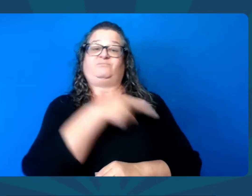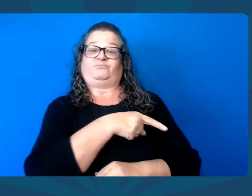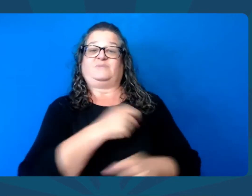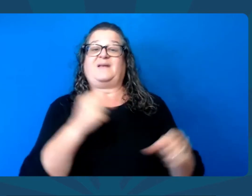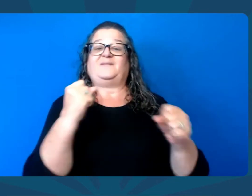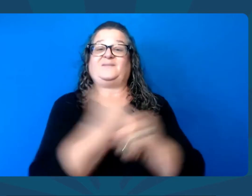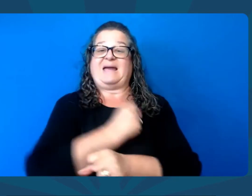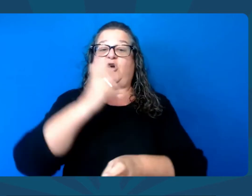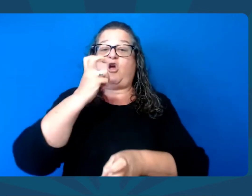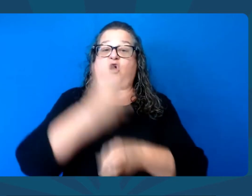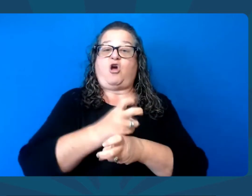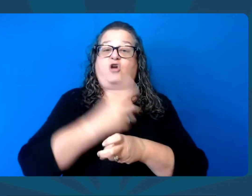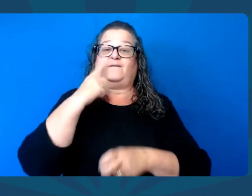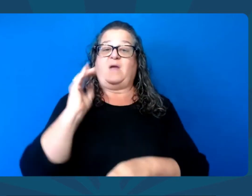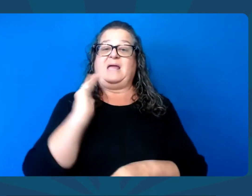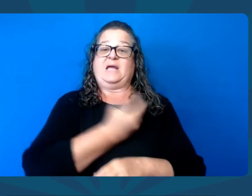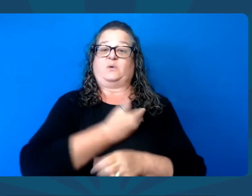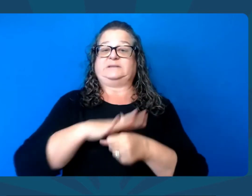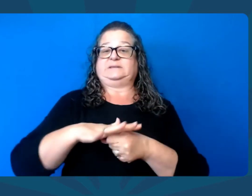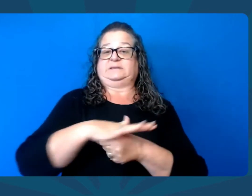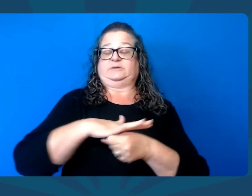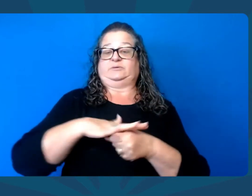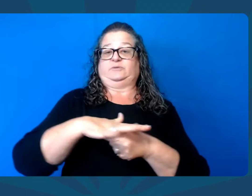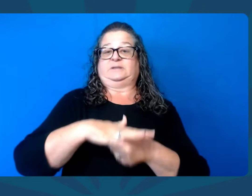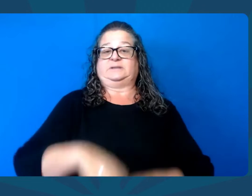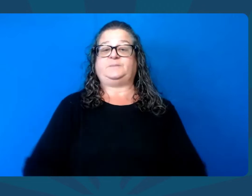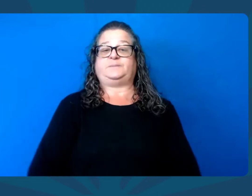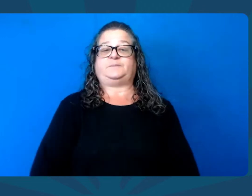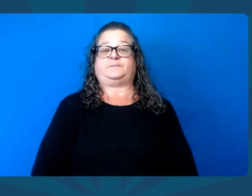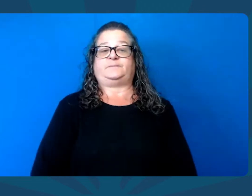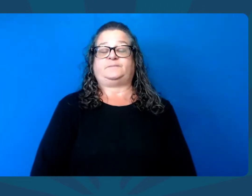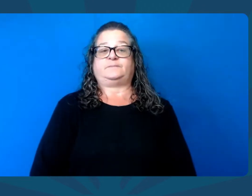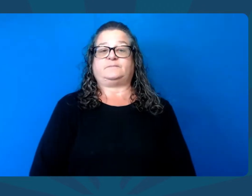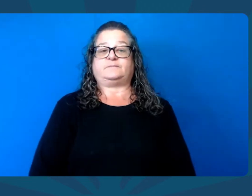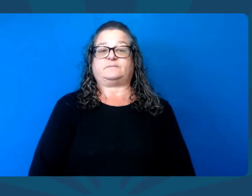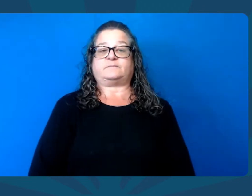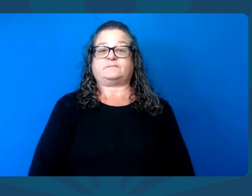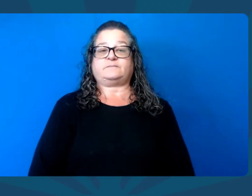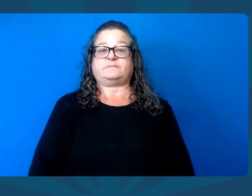and Brittany will fight hard for our district.